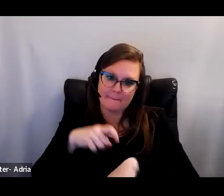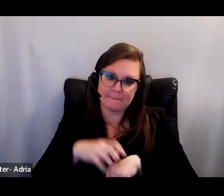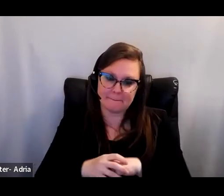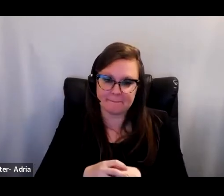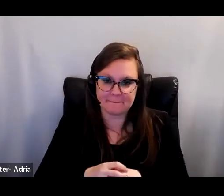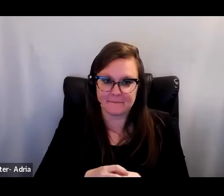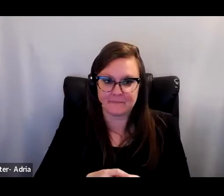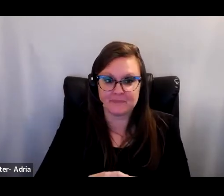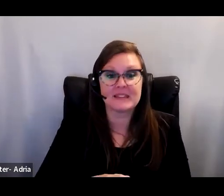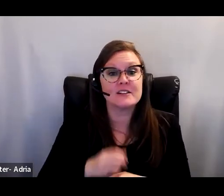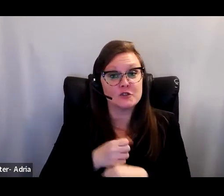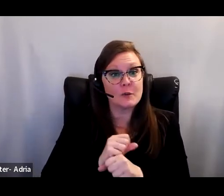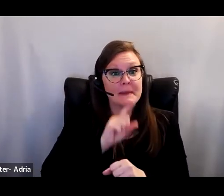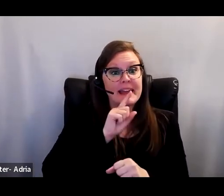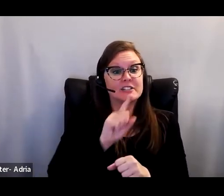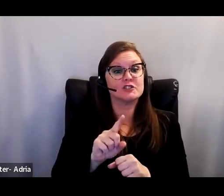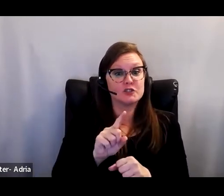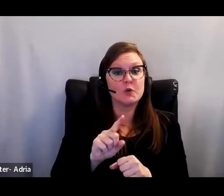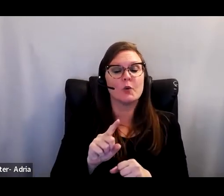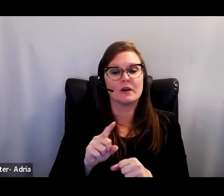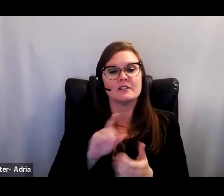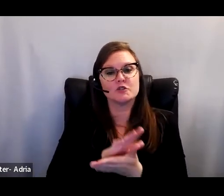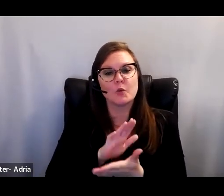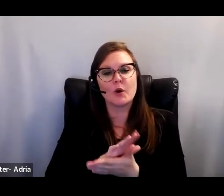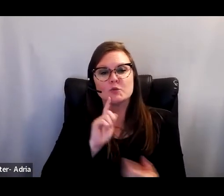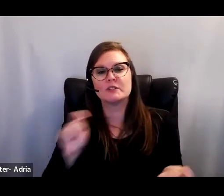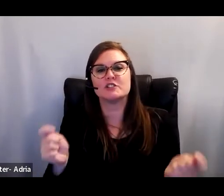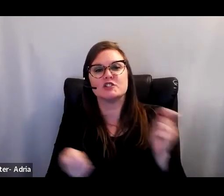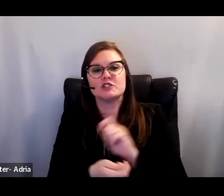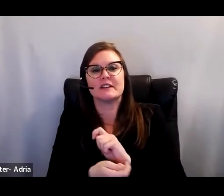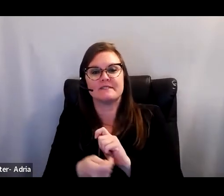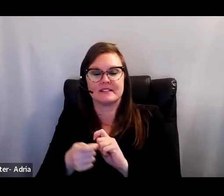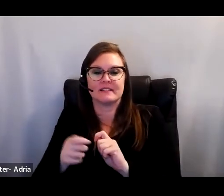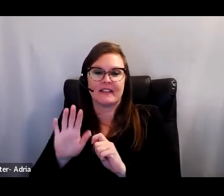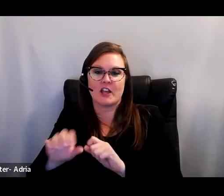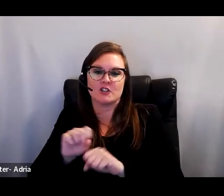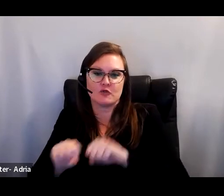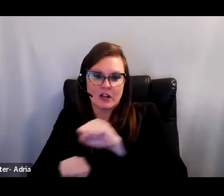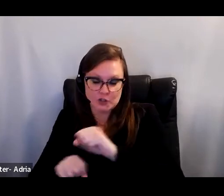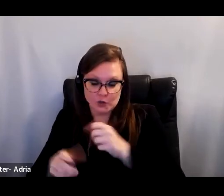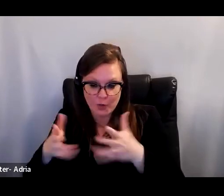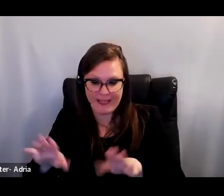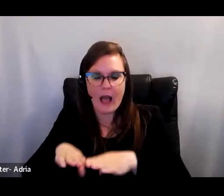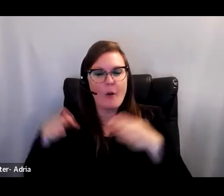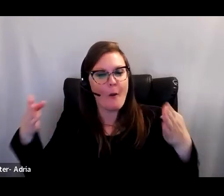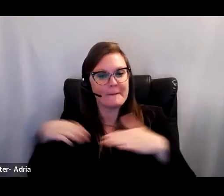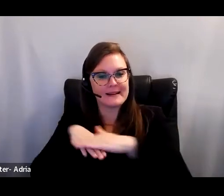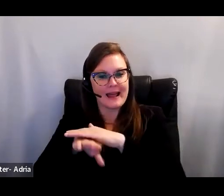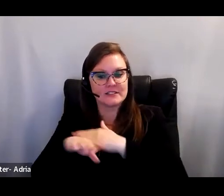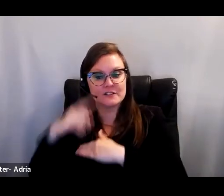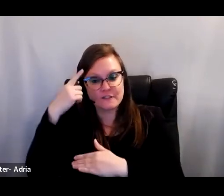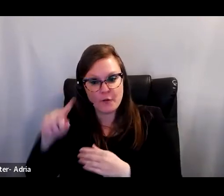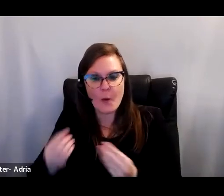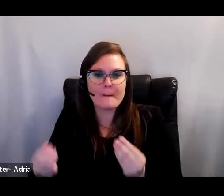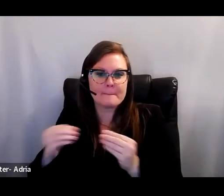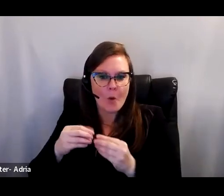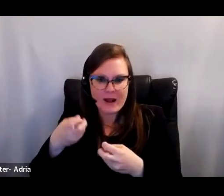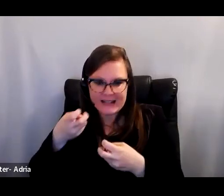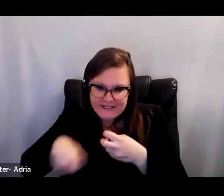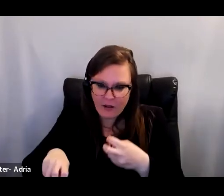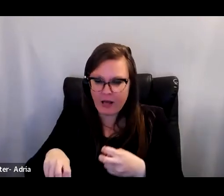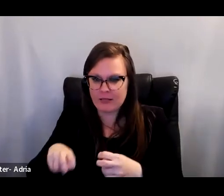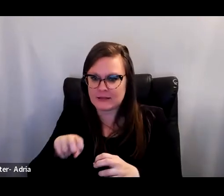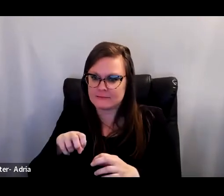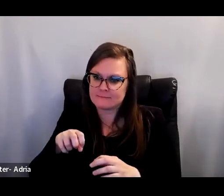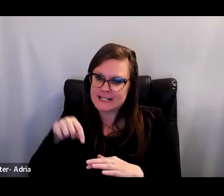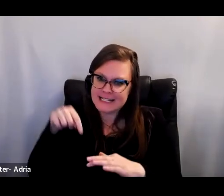To be sure, schools shifted structures to allow open access to more rigorous coursework, provided academic support for